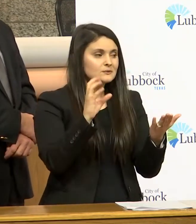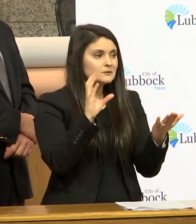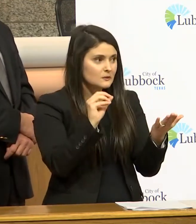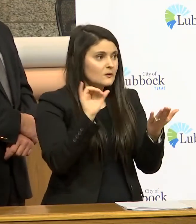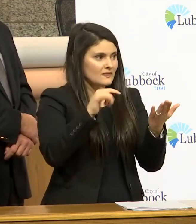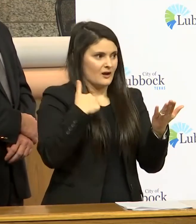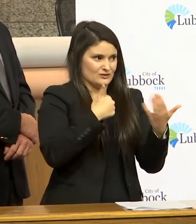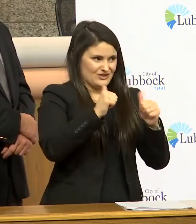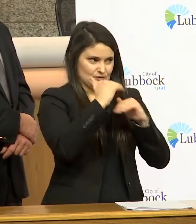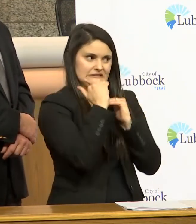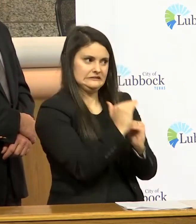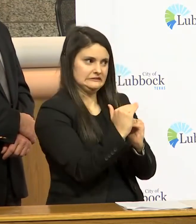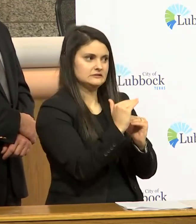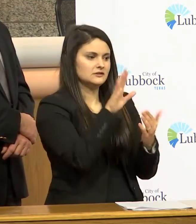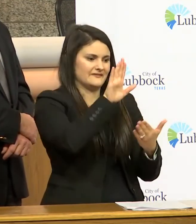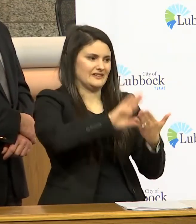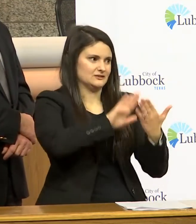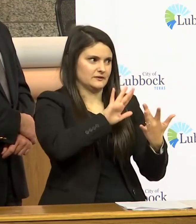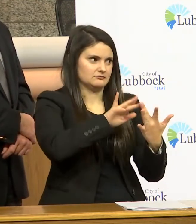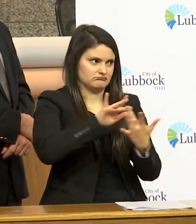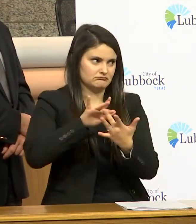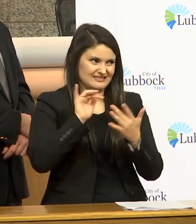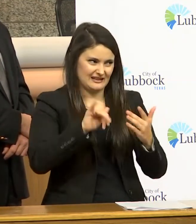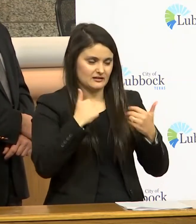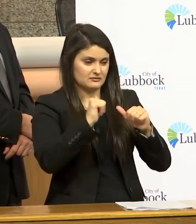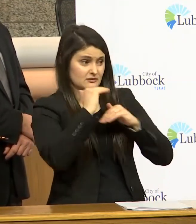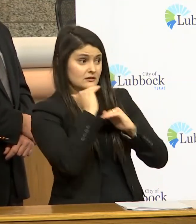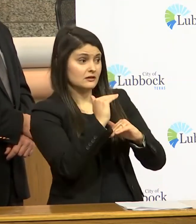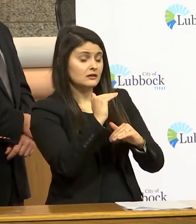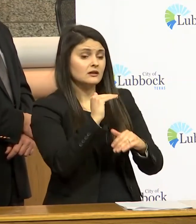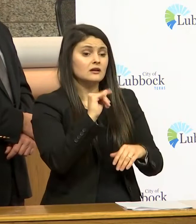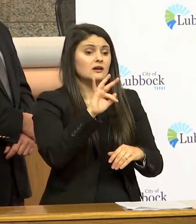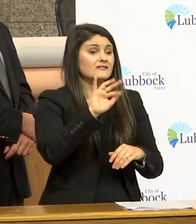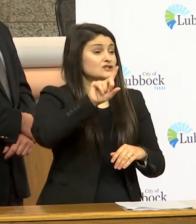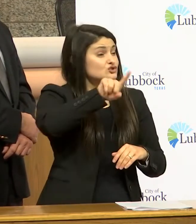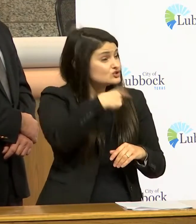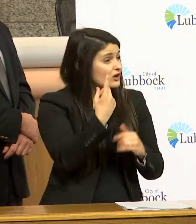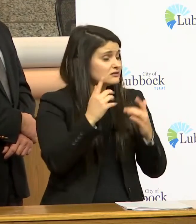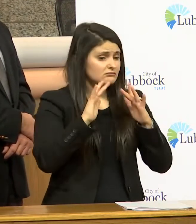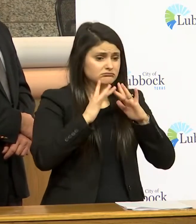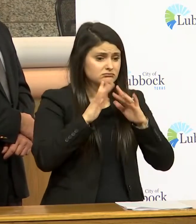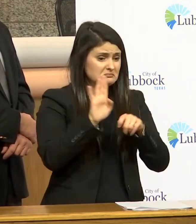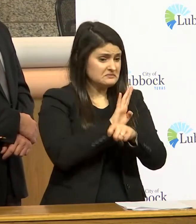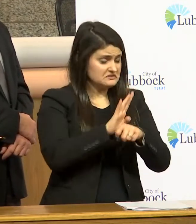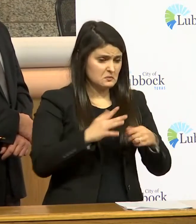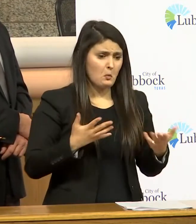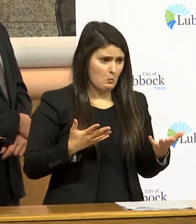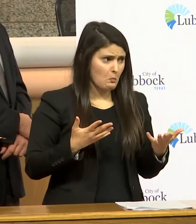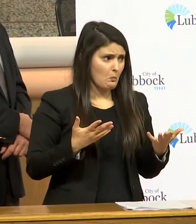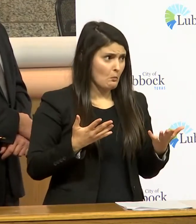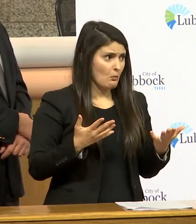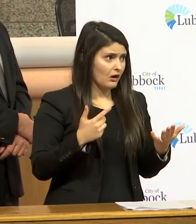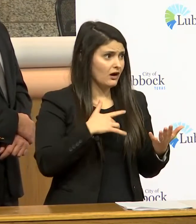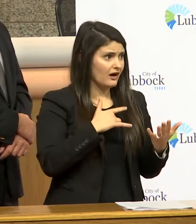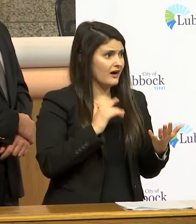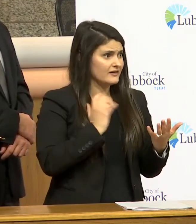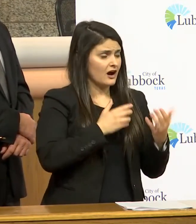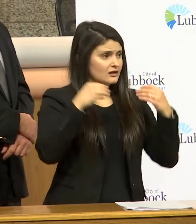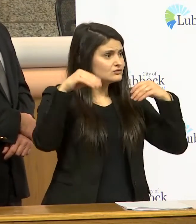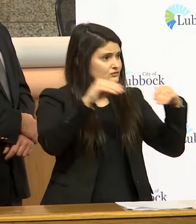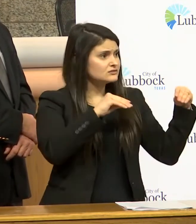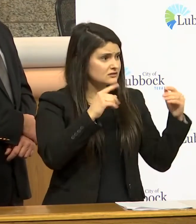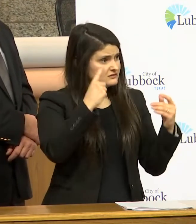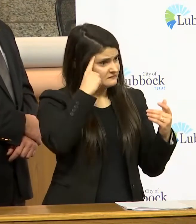that's what we're trying to limit is the face-to-face and as long as it's just the online business then i think our retailers we